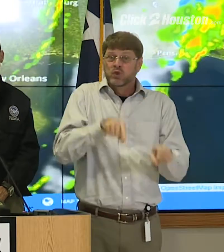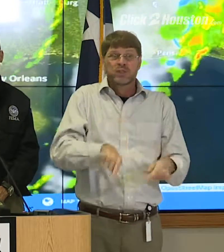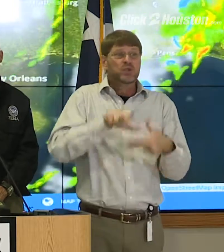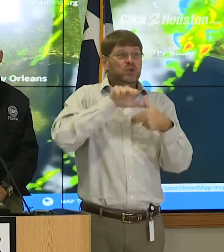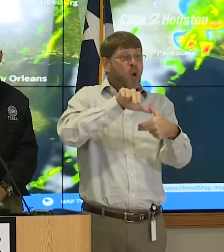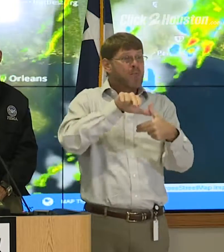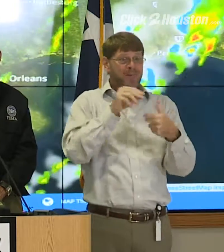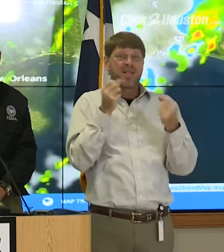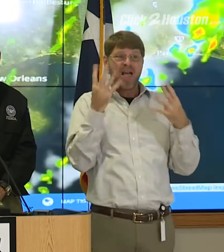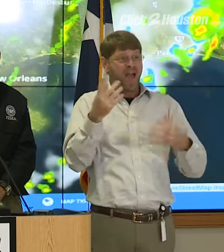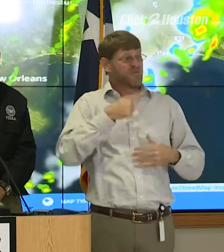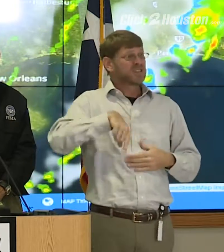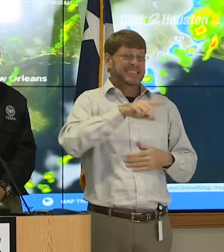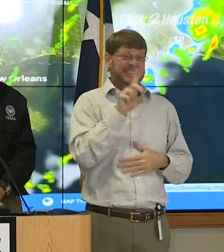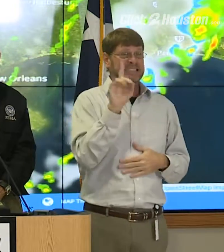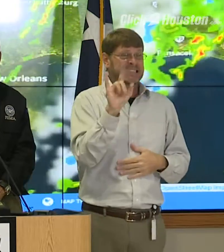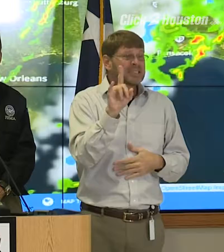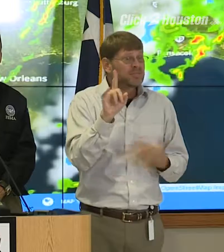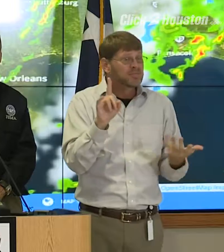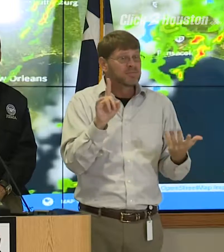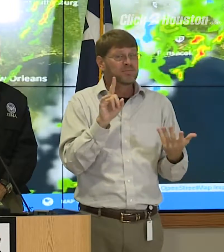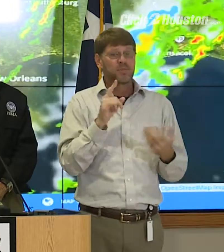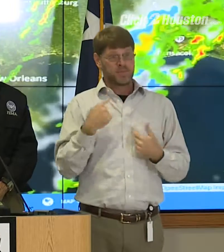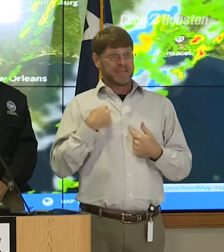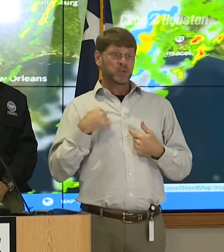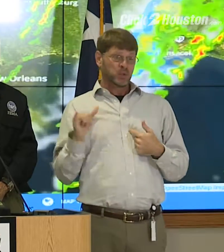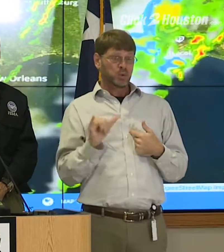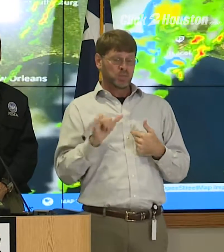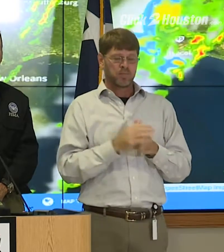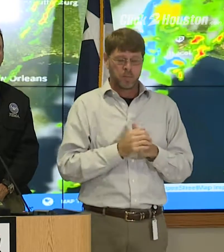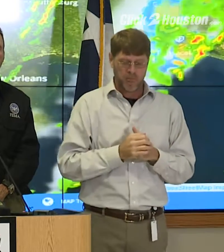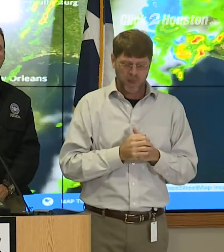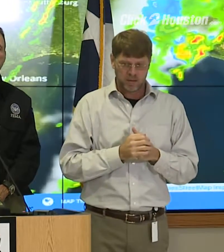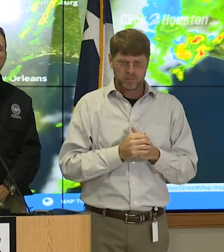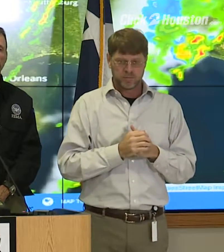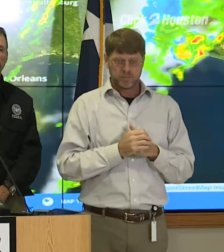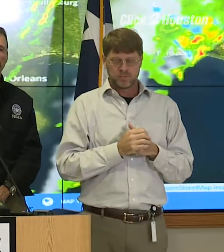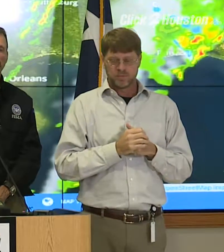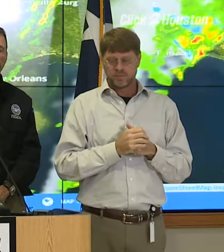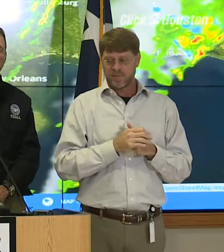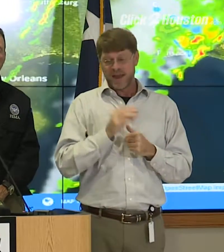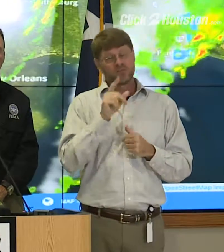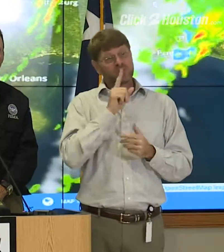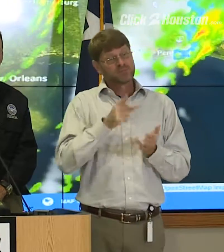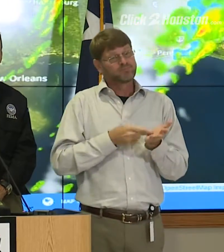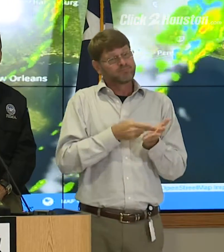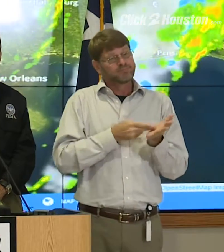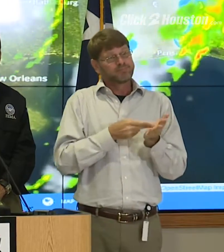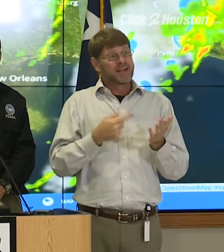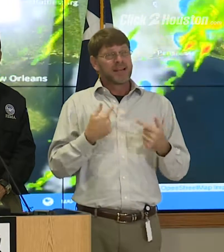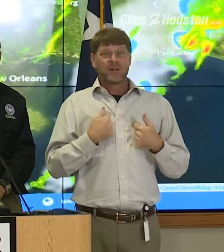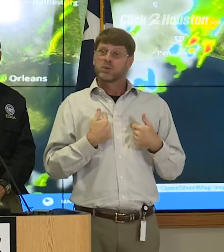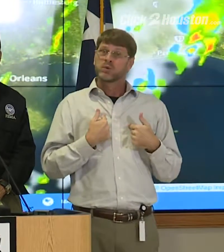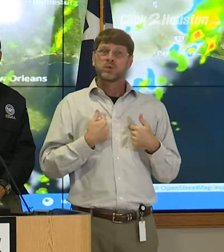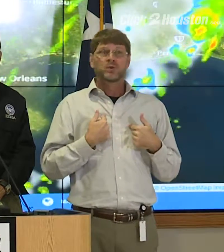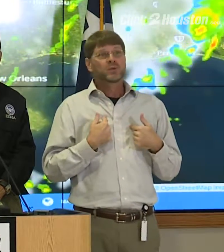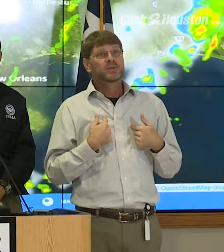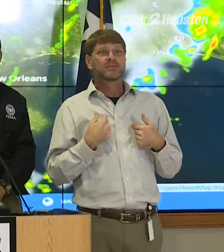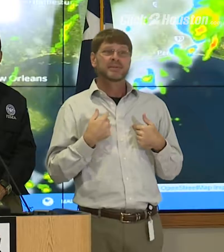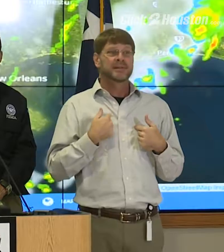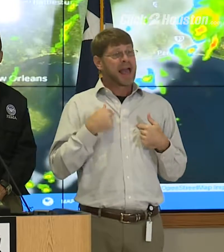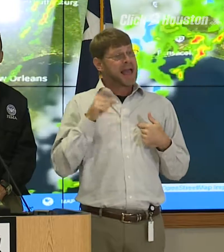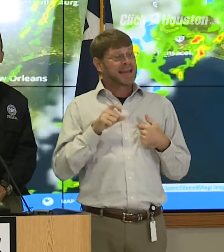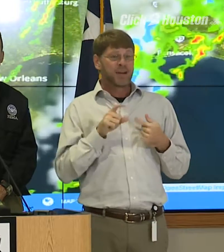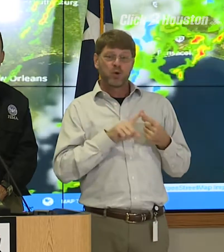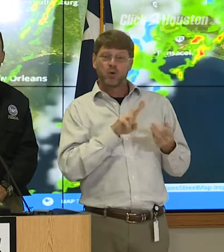this storm? And there are a whole lot of us that did, me included. So frankly, I was sitting there going, oh, I